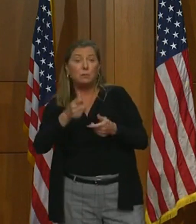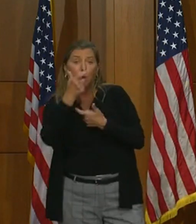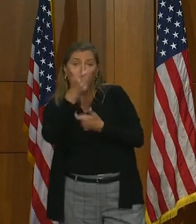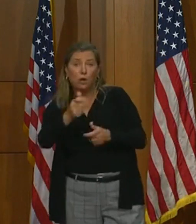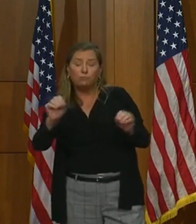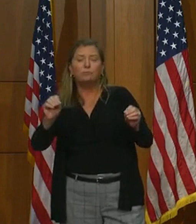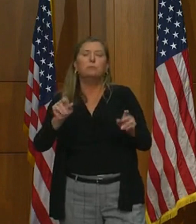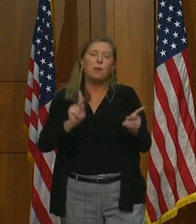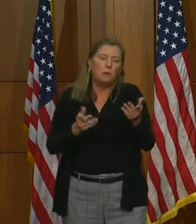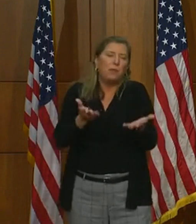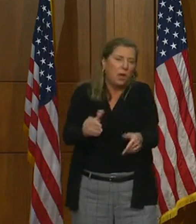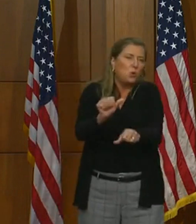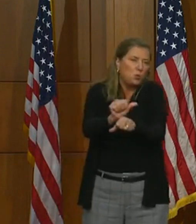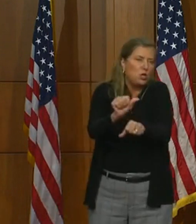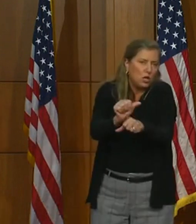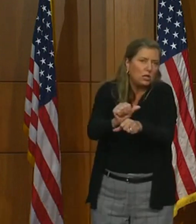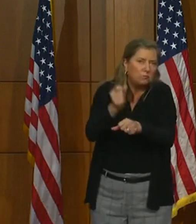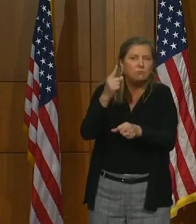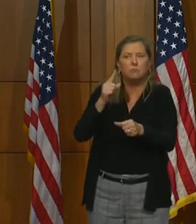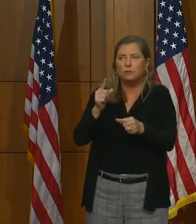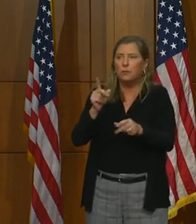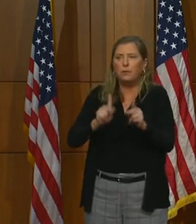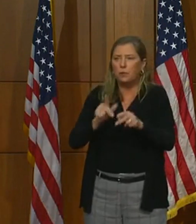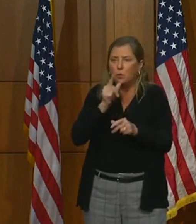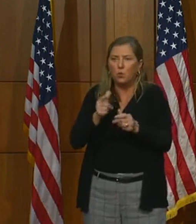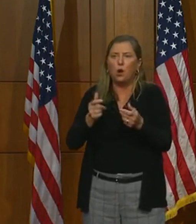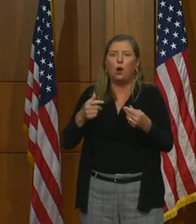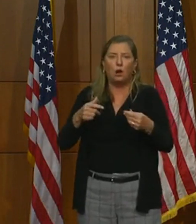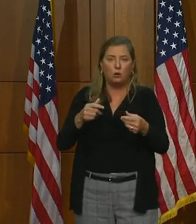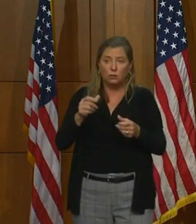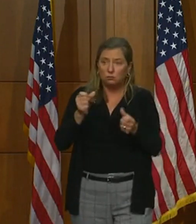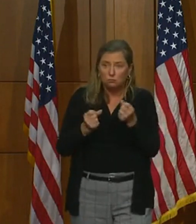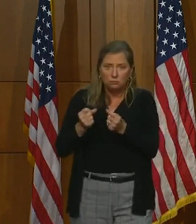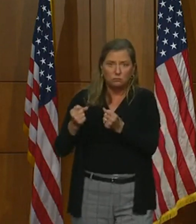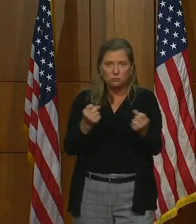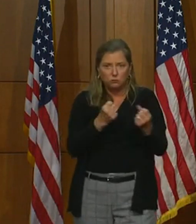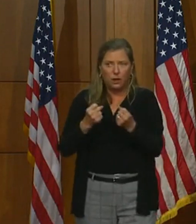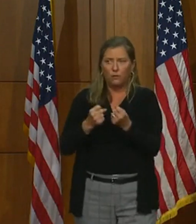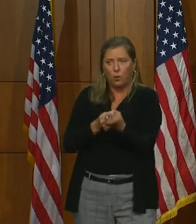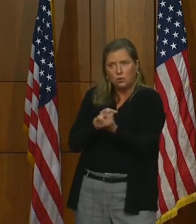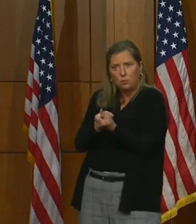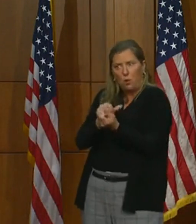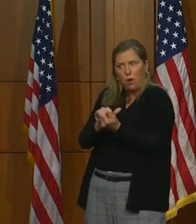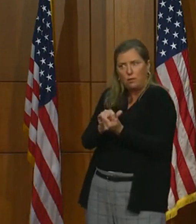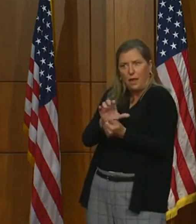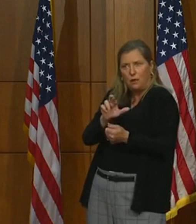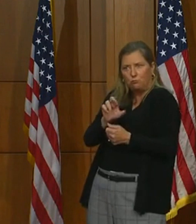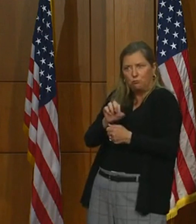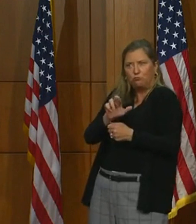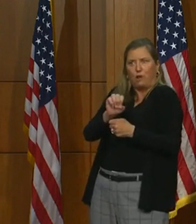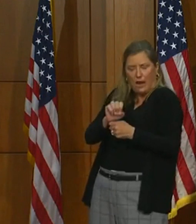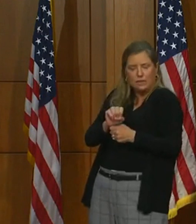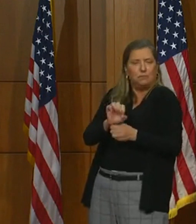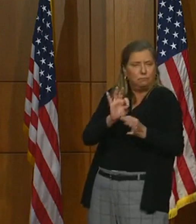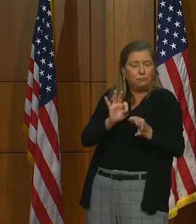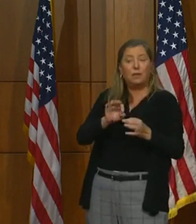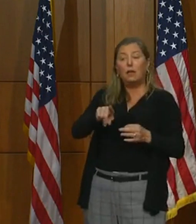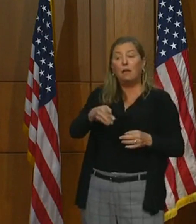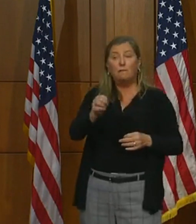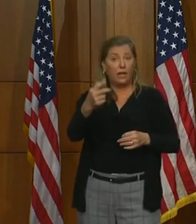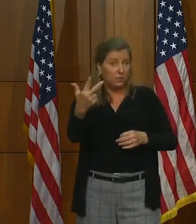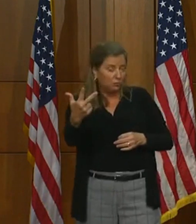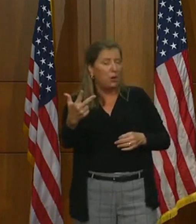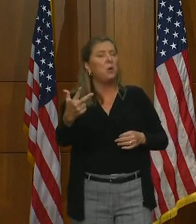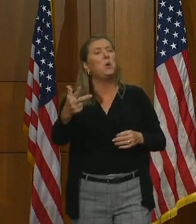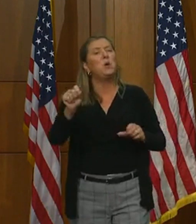part of their employment, so they could have the racers and the staff who are supporting the race itself. Moving into Phase 3, we can